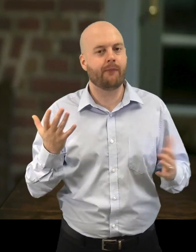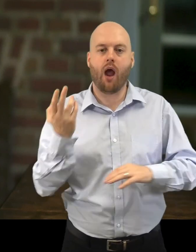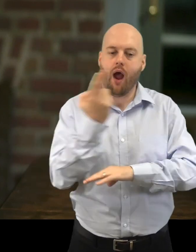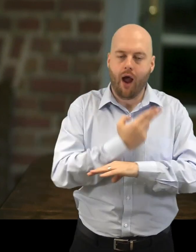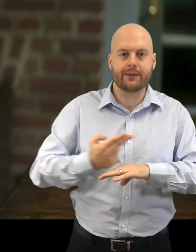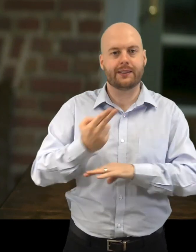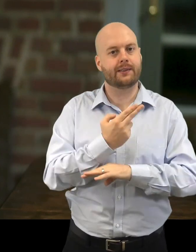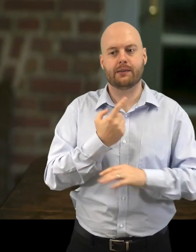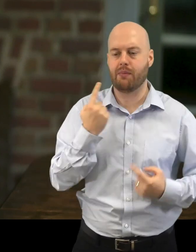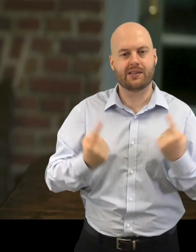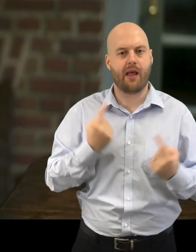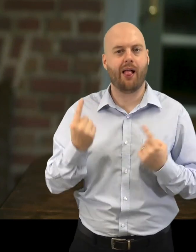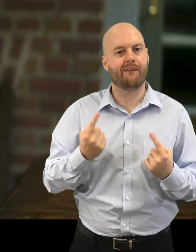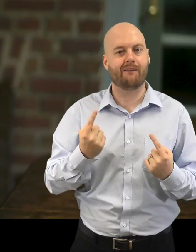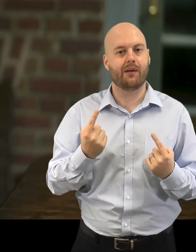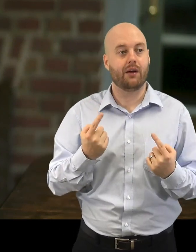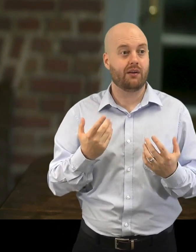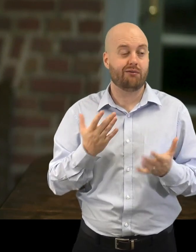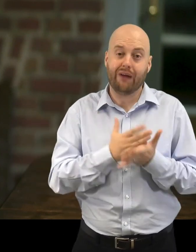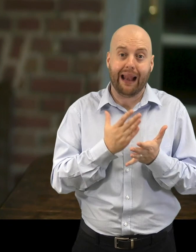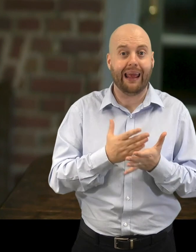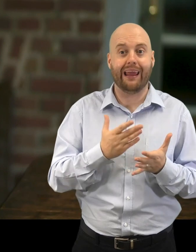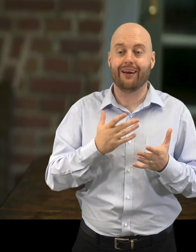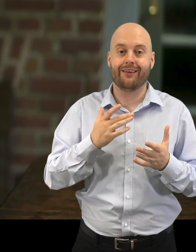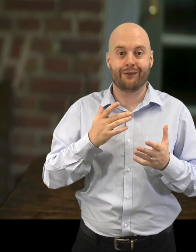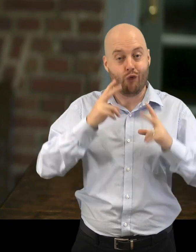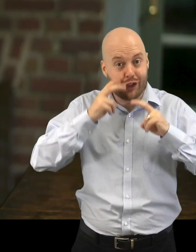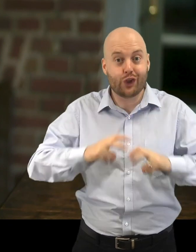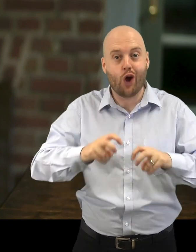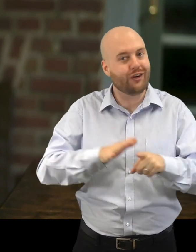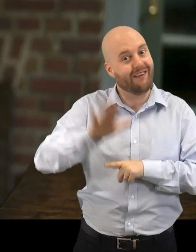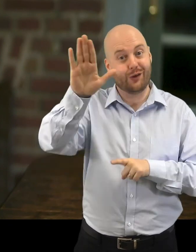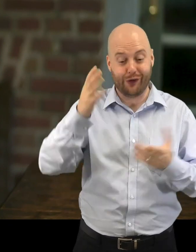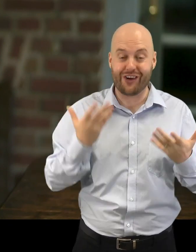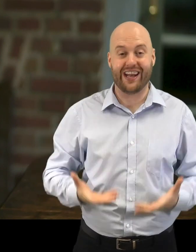actually the ones who are doing the long-term basic research for the future.